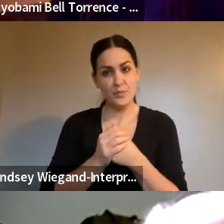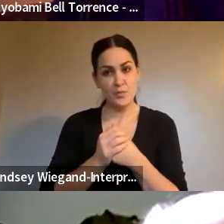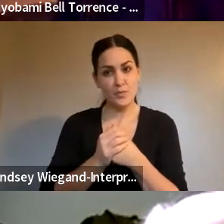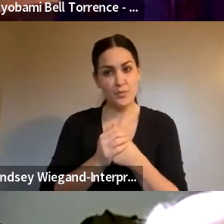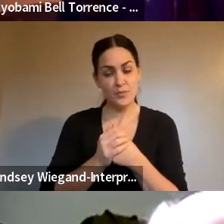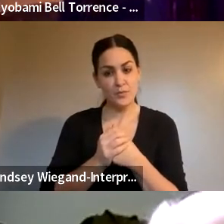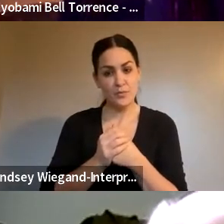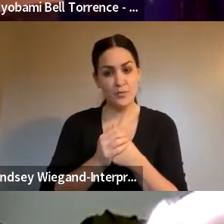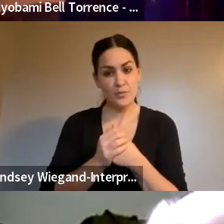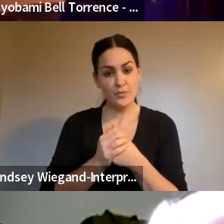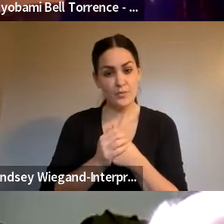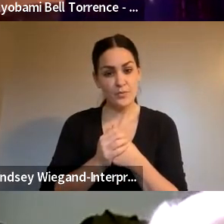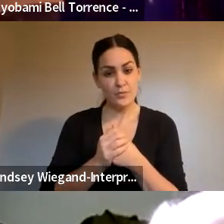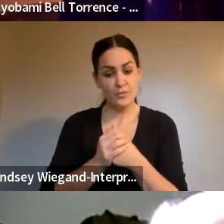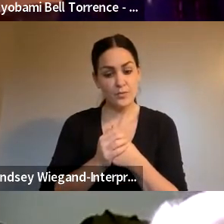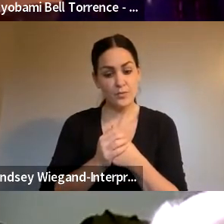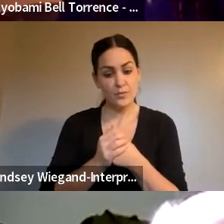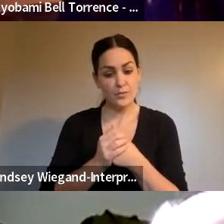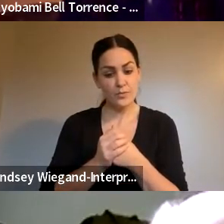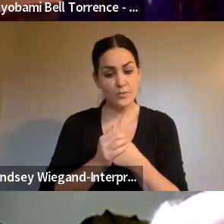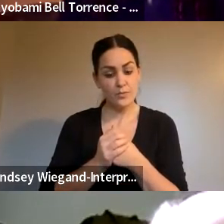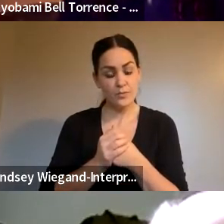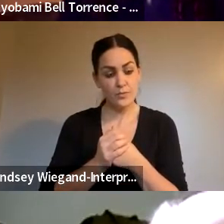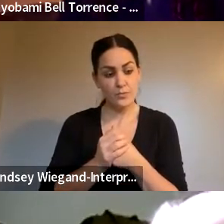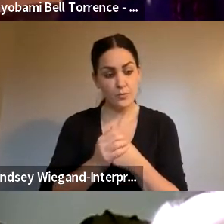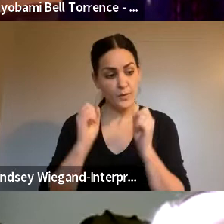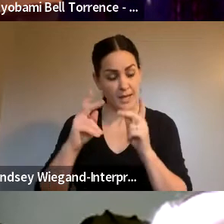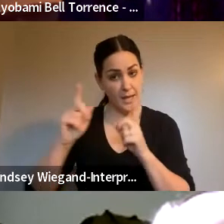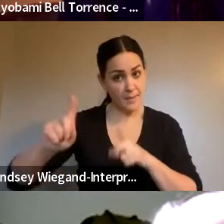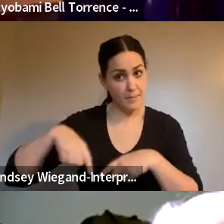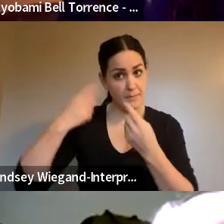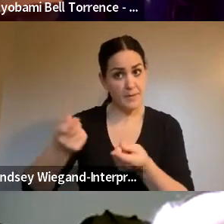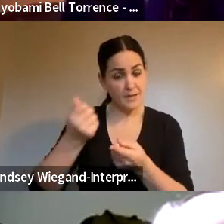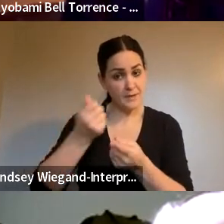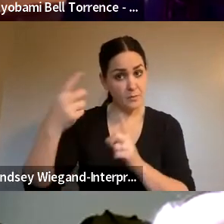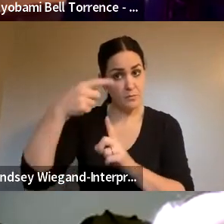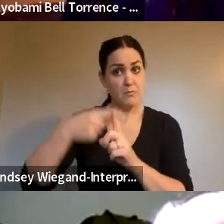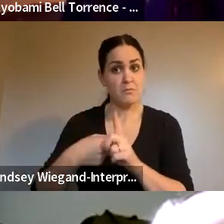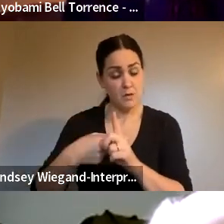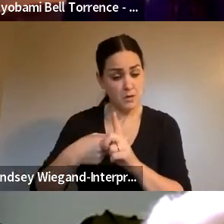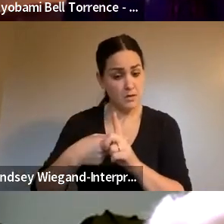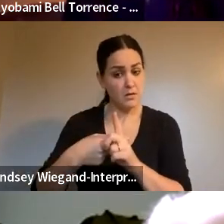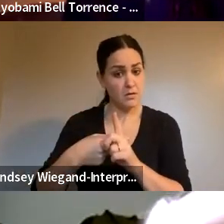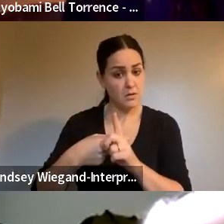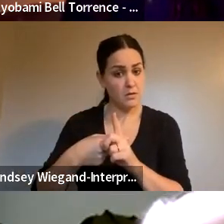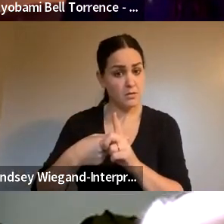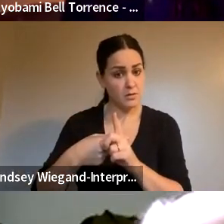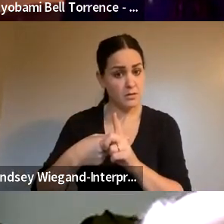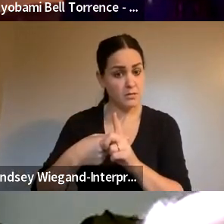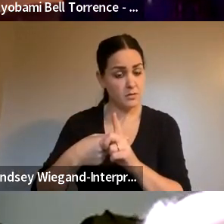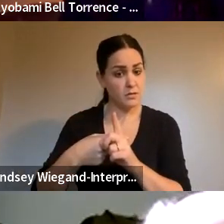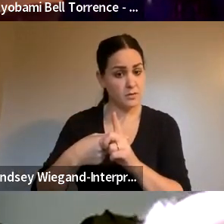I've been, well, the past few months I turned around and started using my bicycle enough a